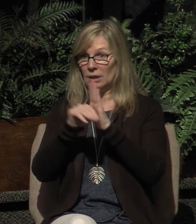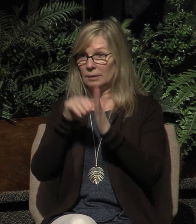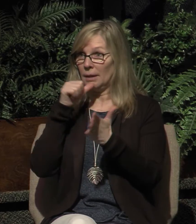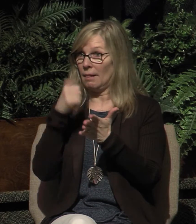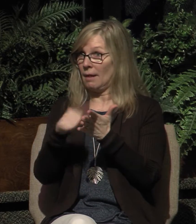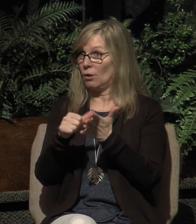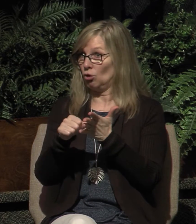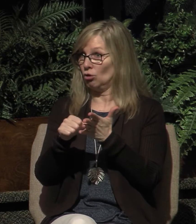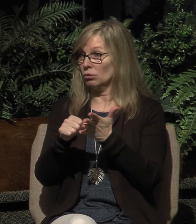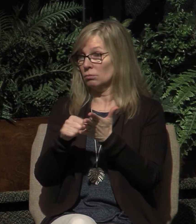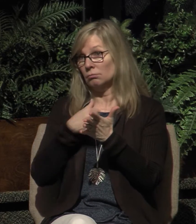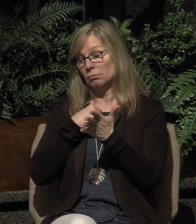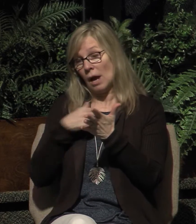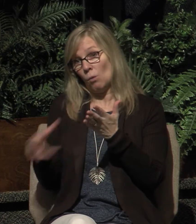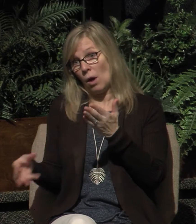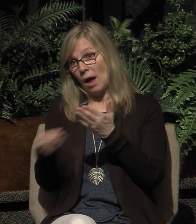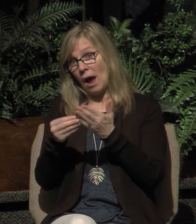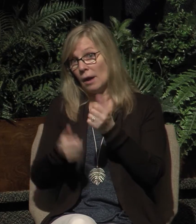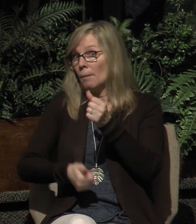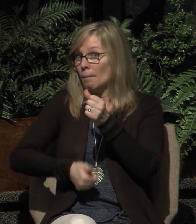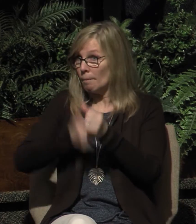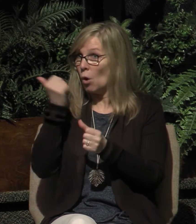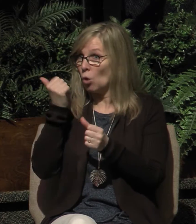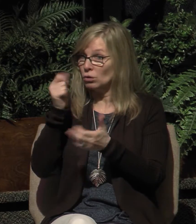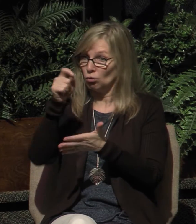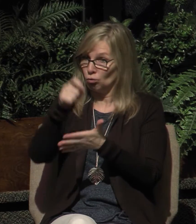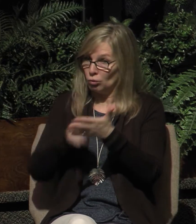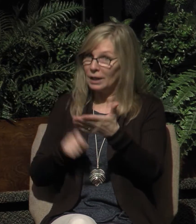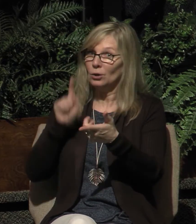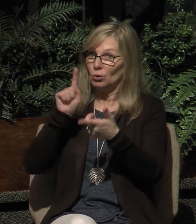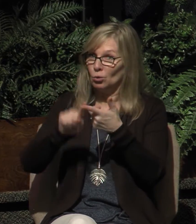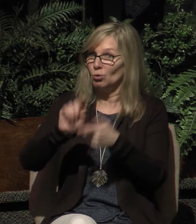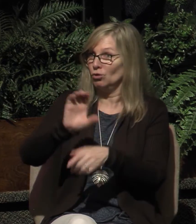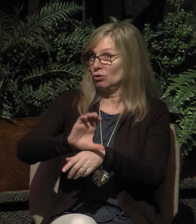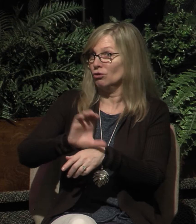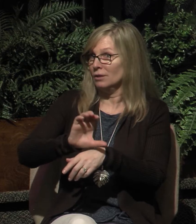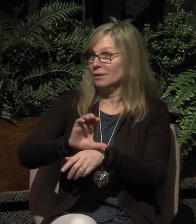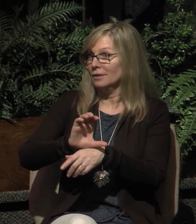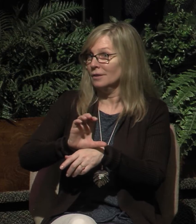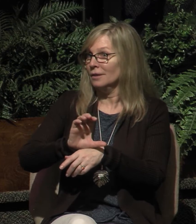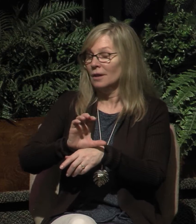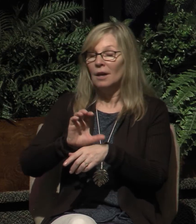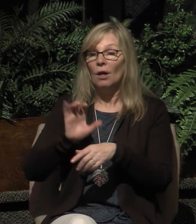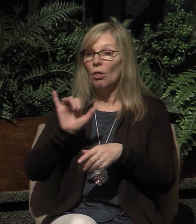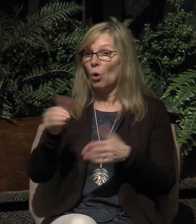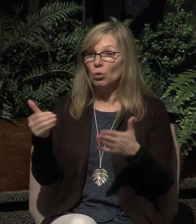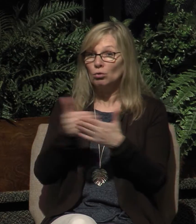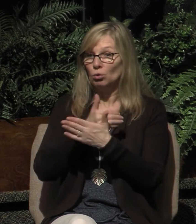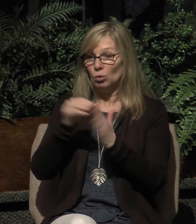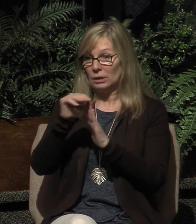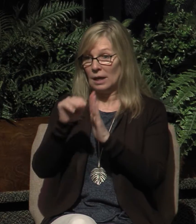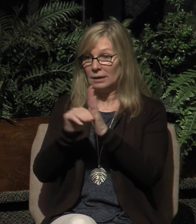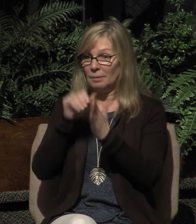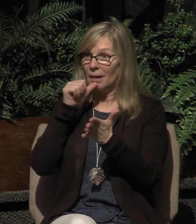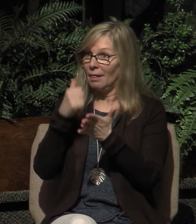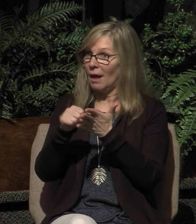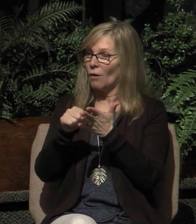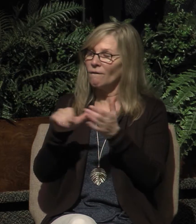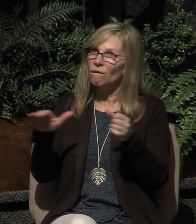which I might add the majority are addressed to churches, are filled with exhortations about